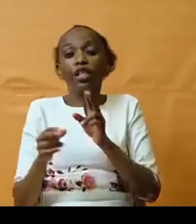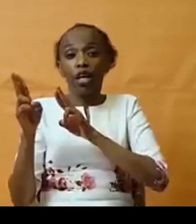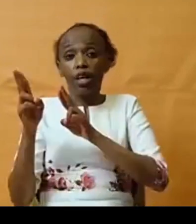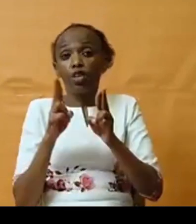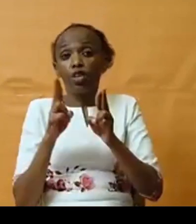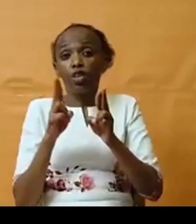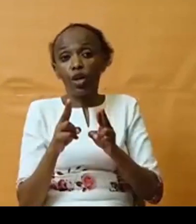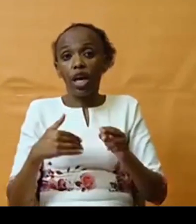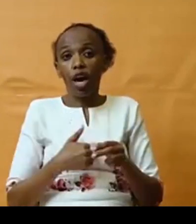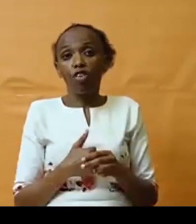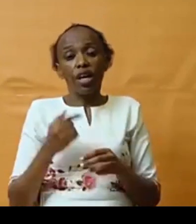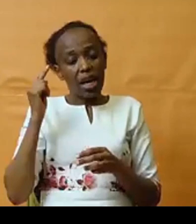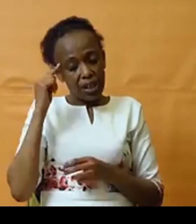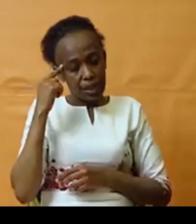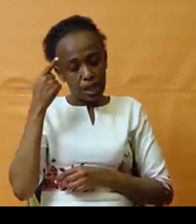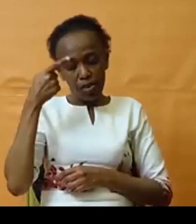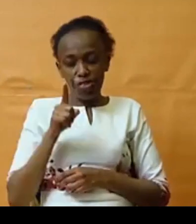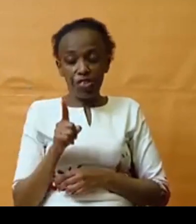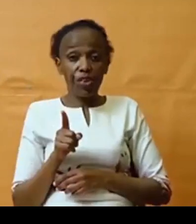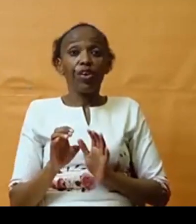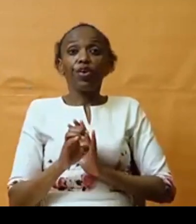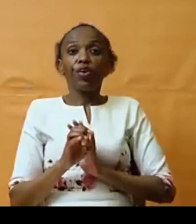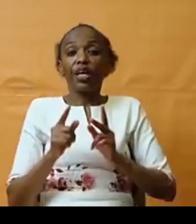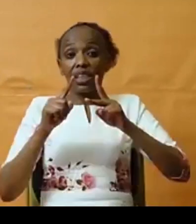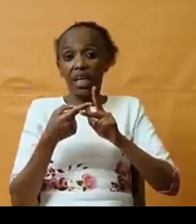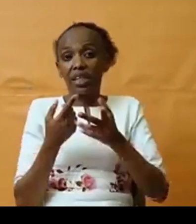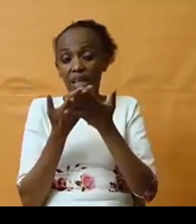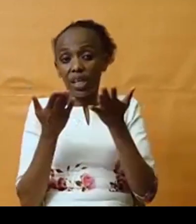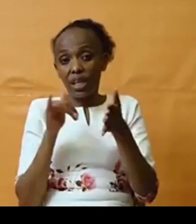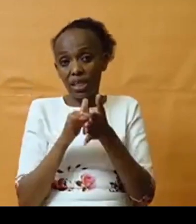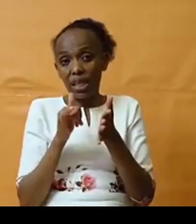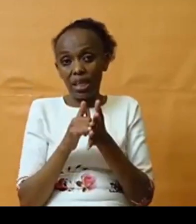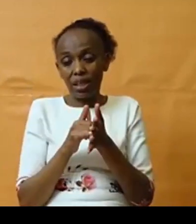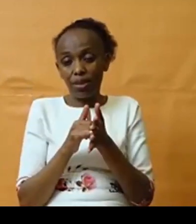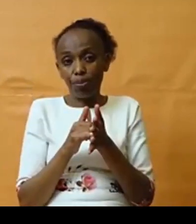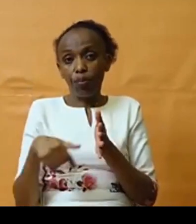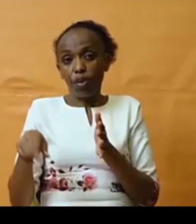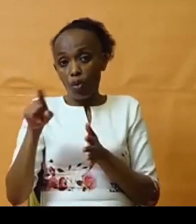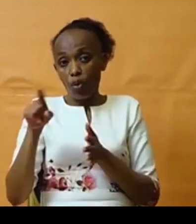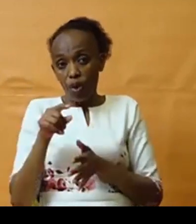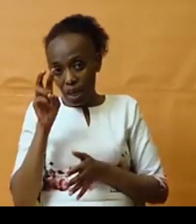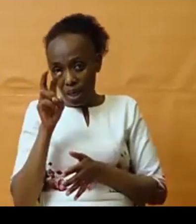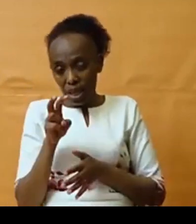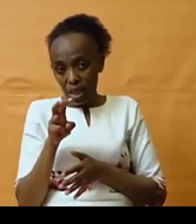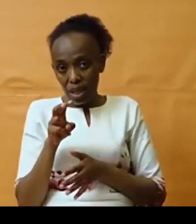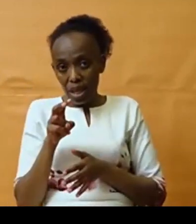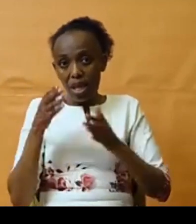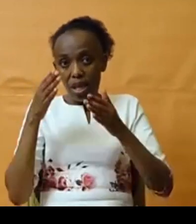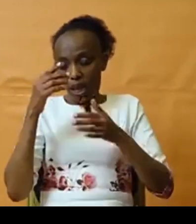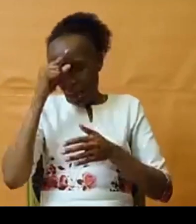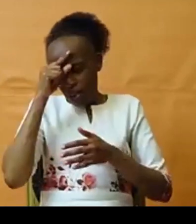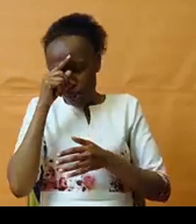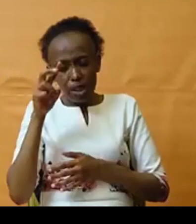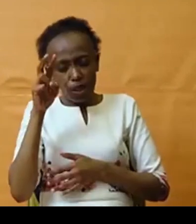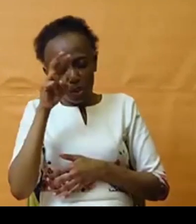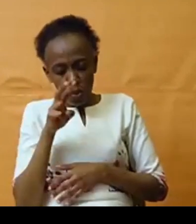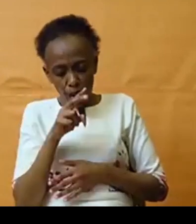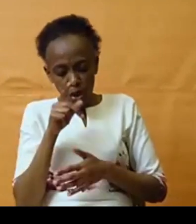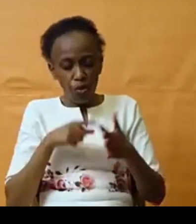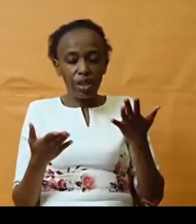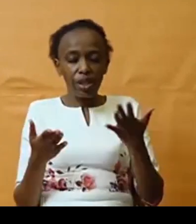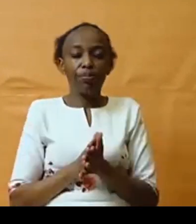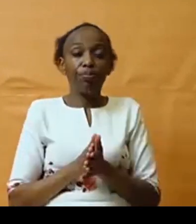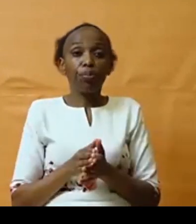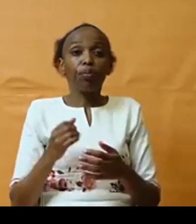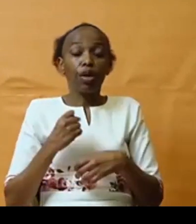usually faced. So I think for a start, things that really should be, the government should be actually looking out to,